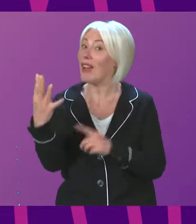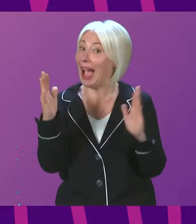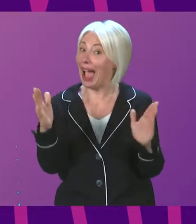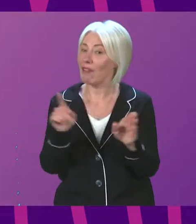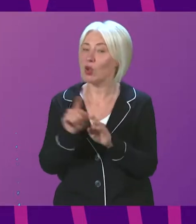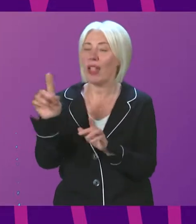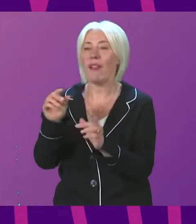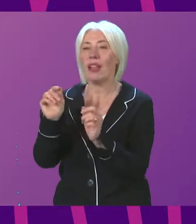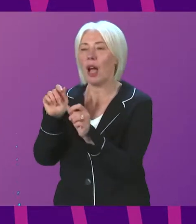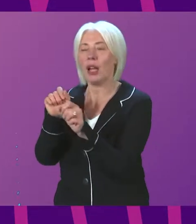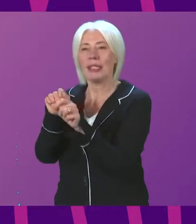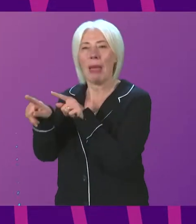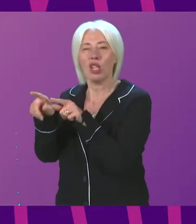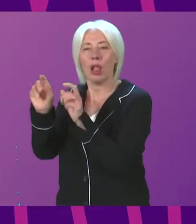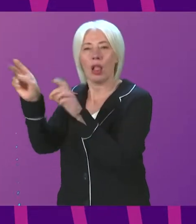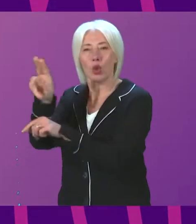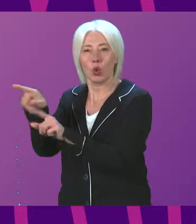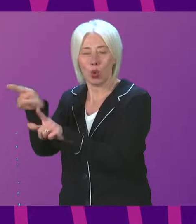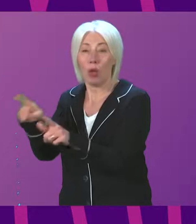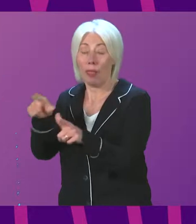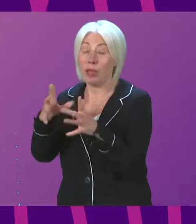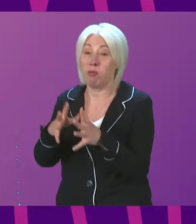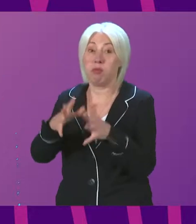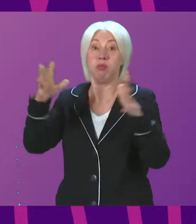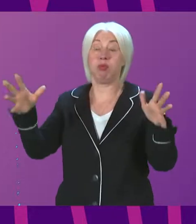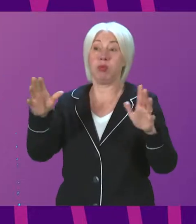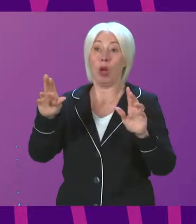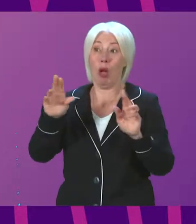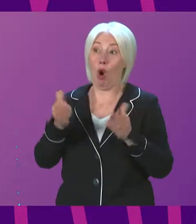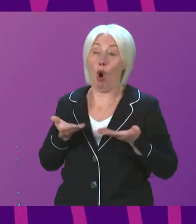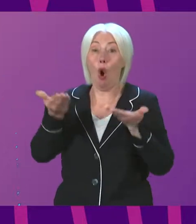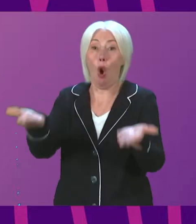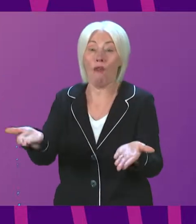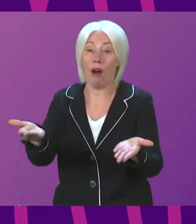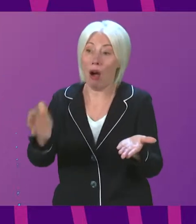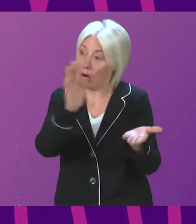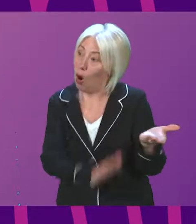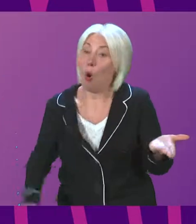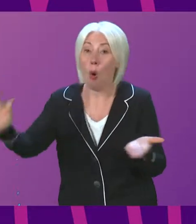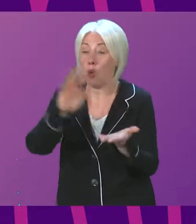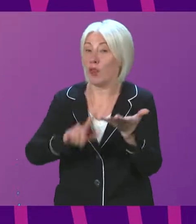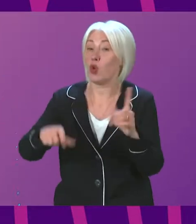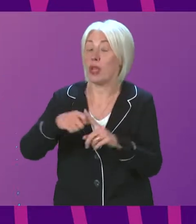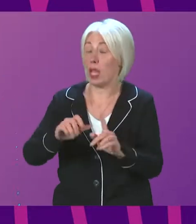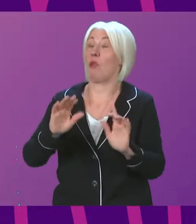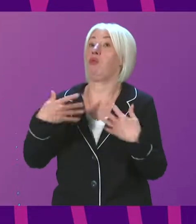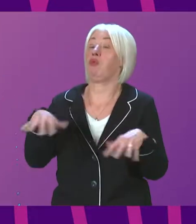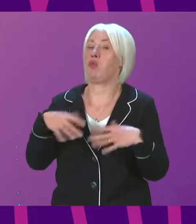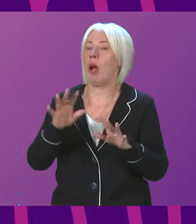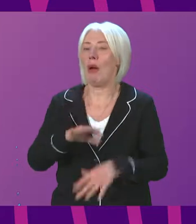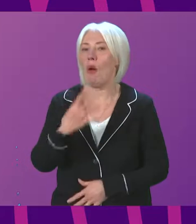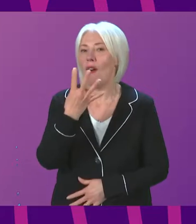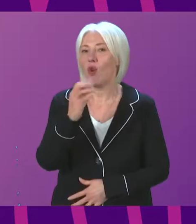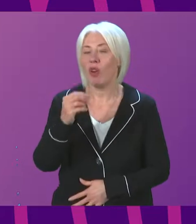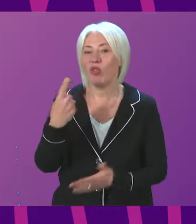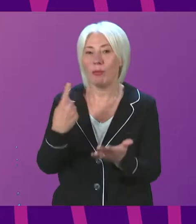special schools is the most extensive universal offer in the entirety of the UK and provides around £400